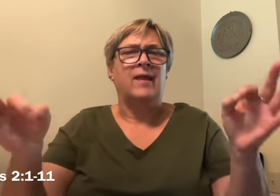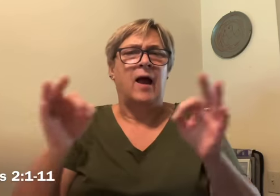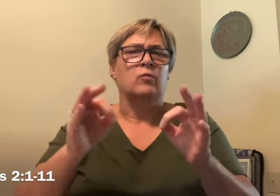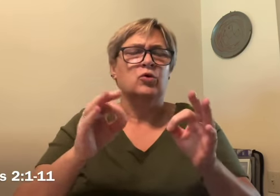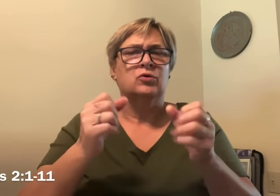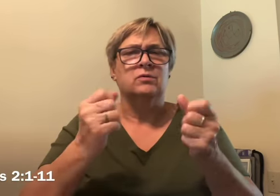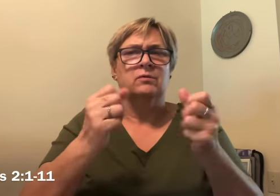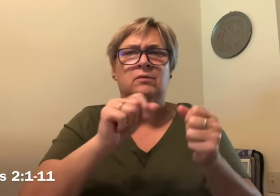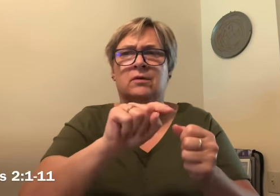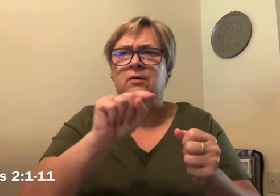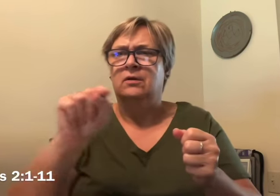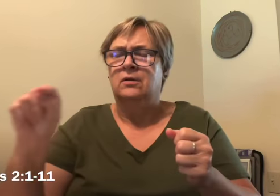of God